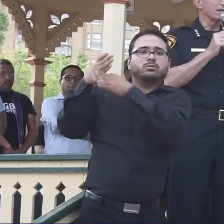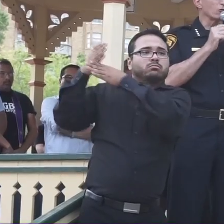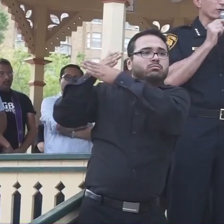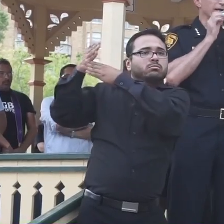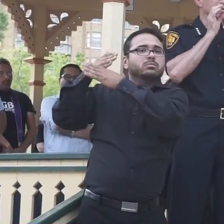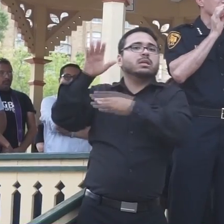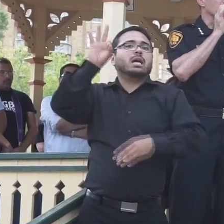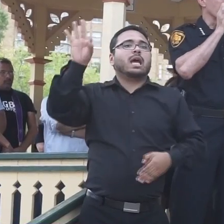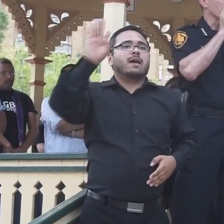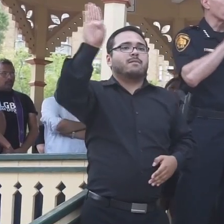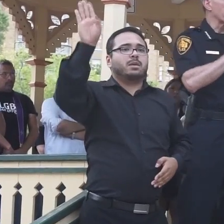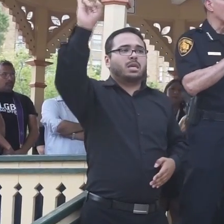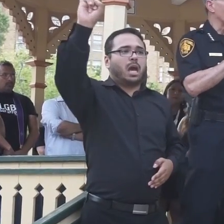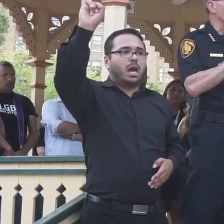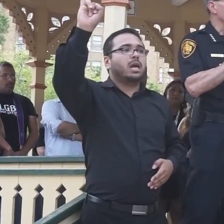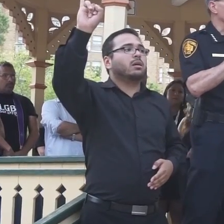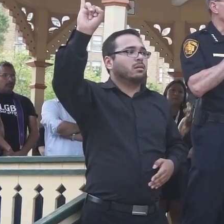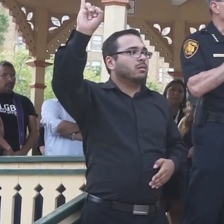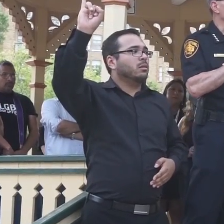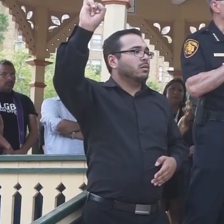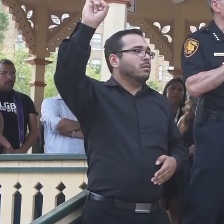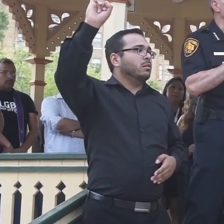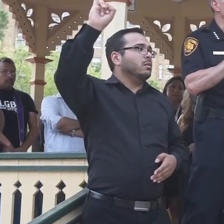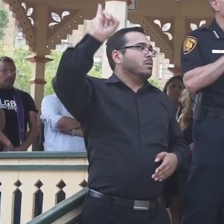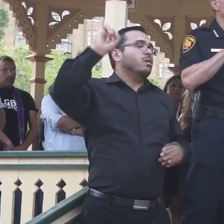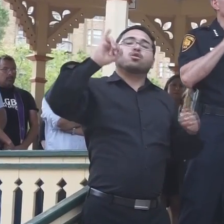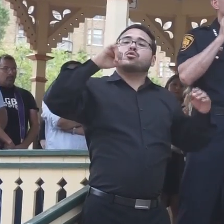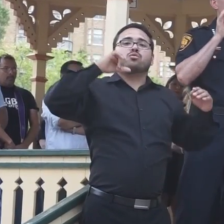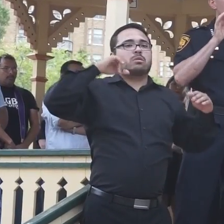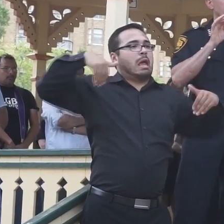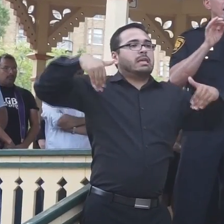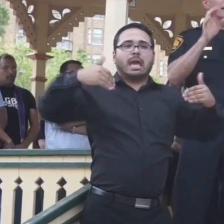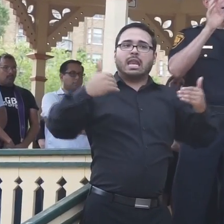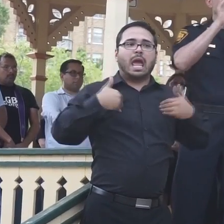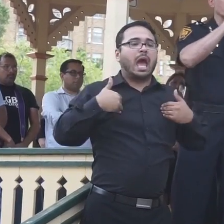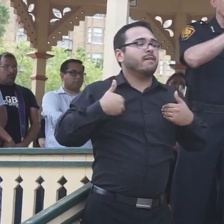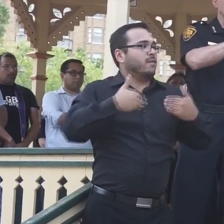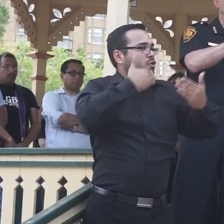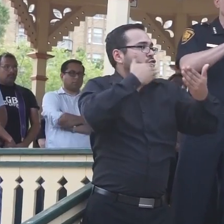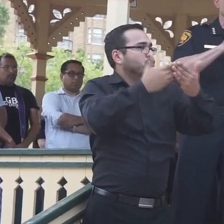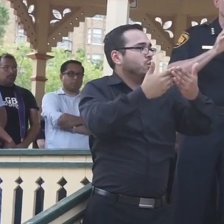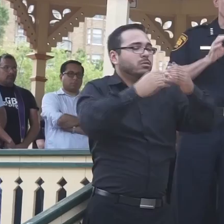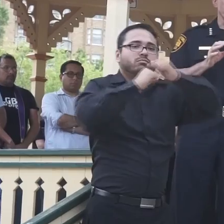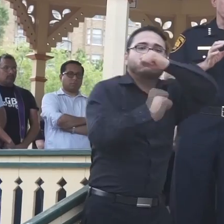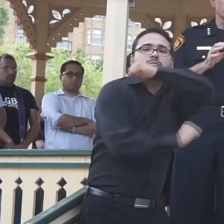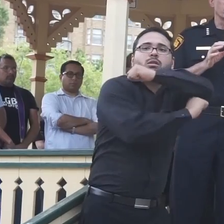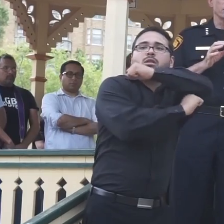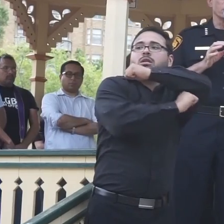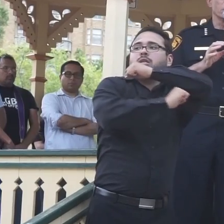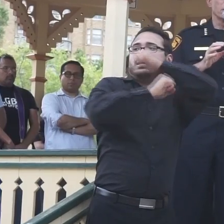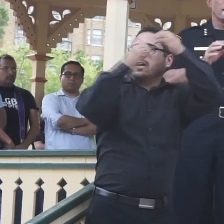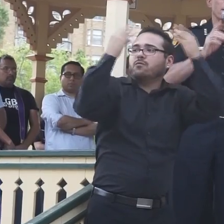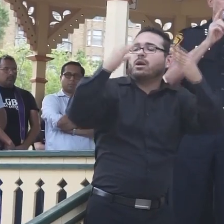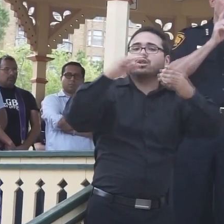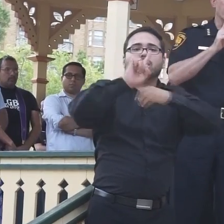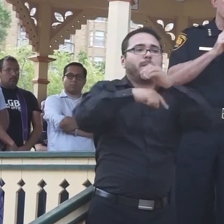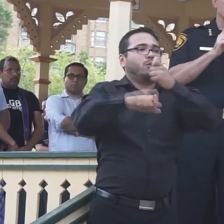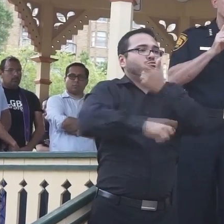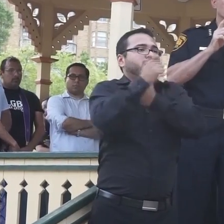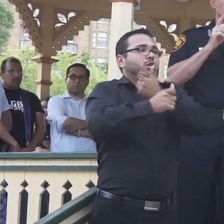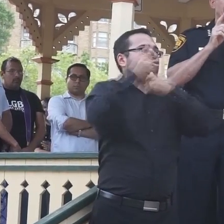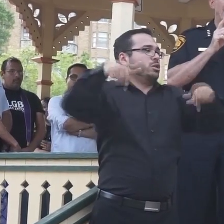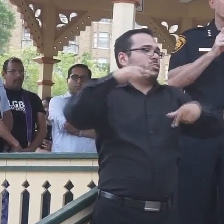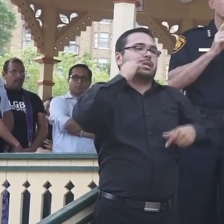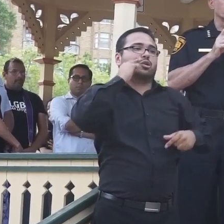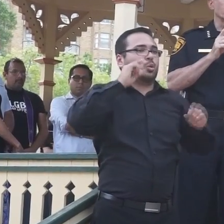have any, any credible information that would say that there's any danger here in San Antonio. But